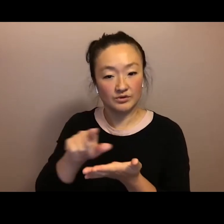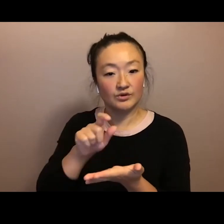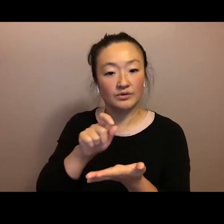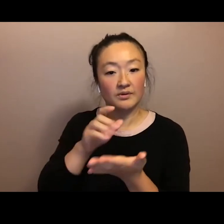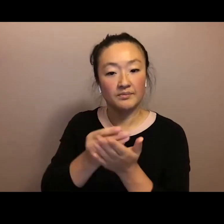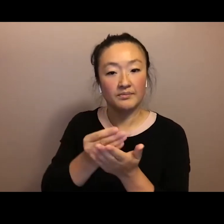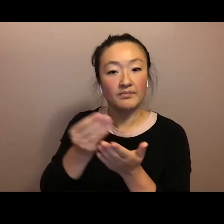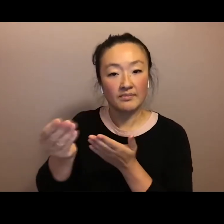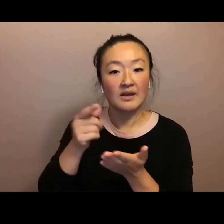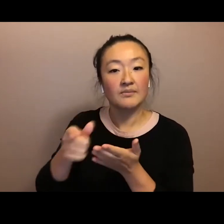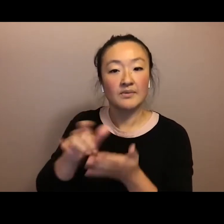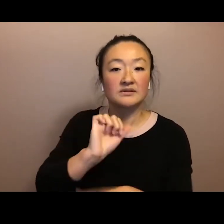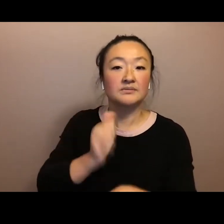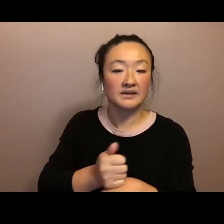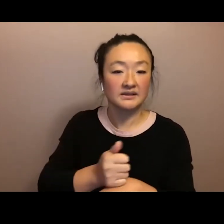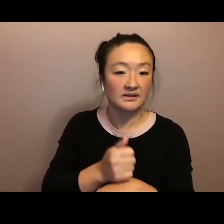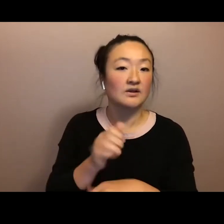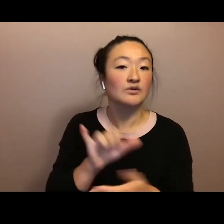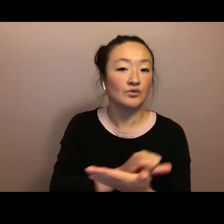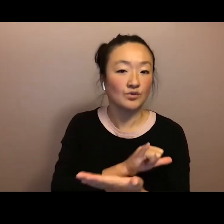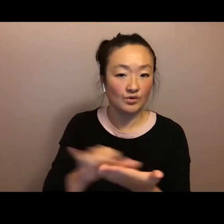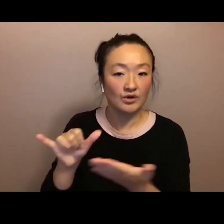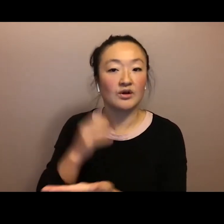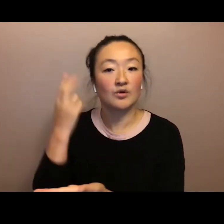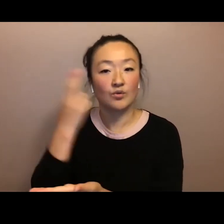in New York and Hawaii, respectively.